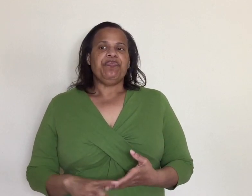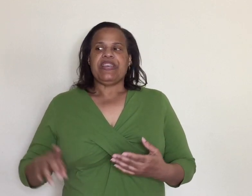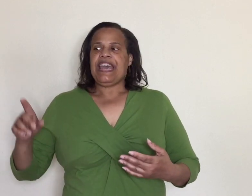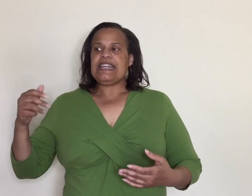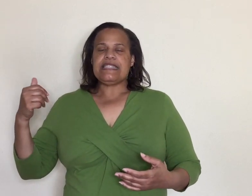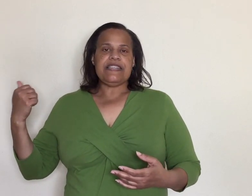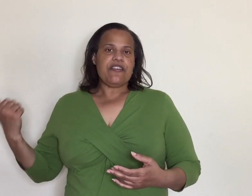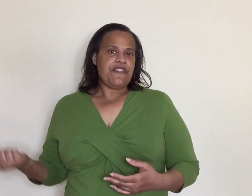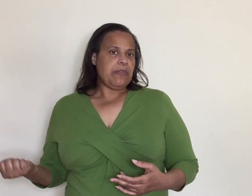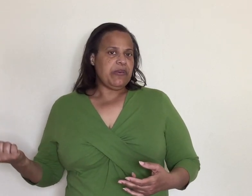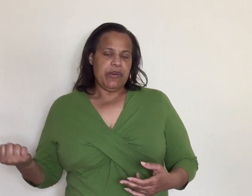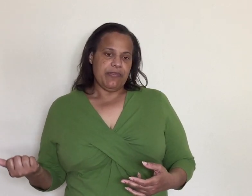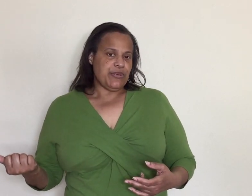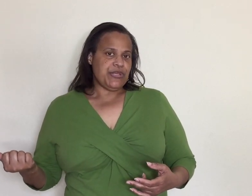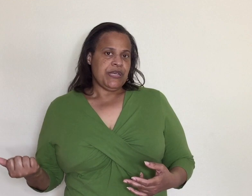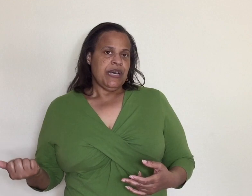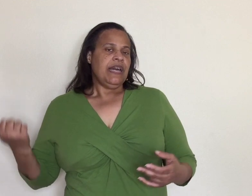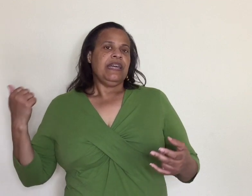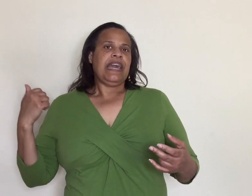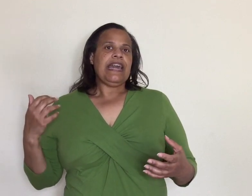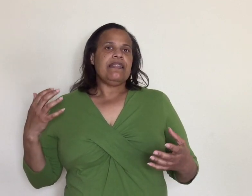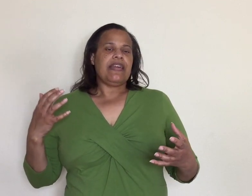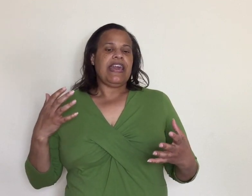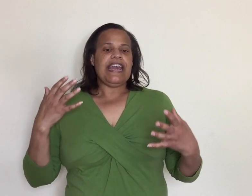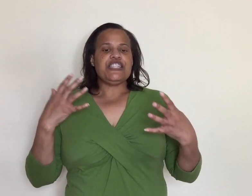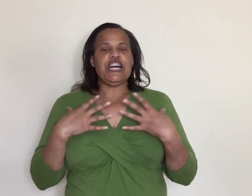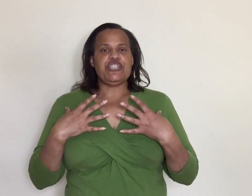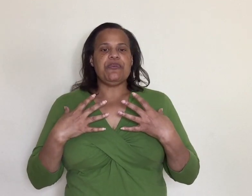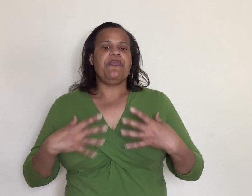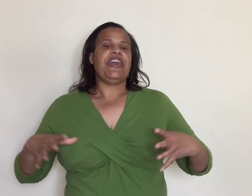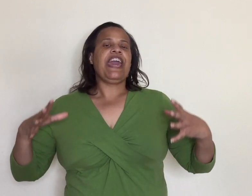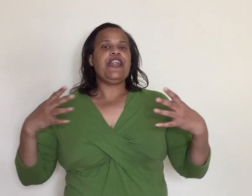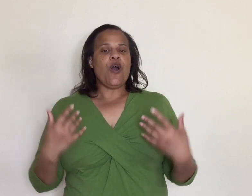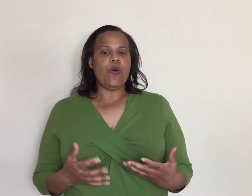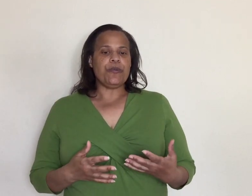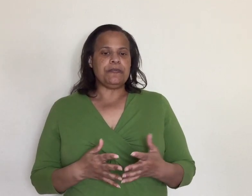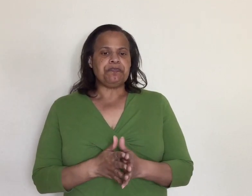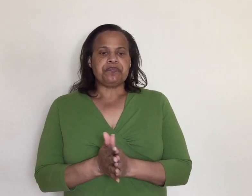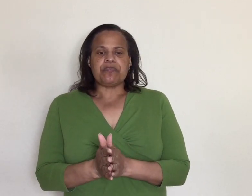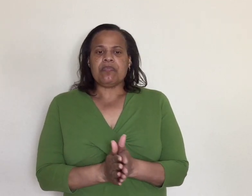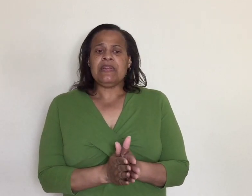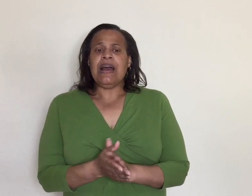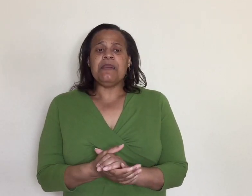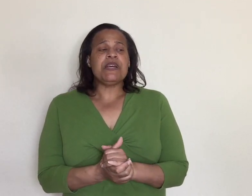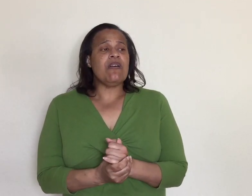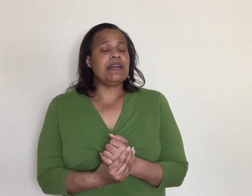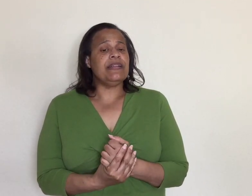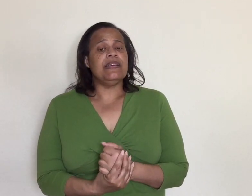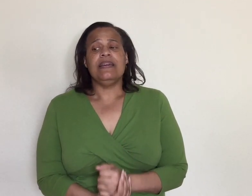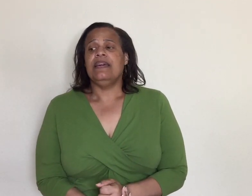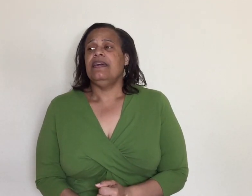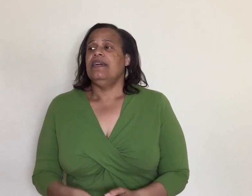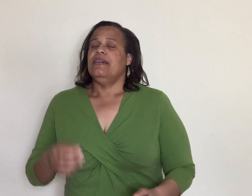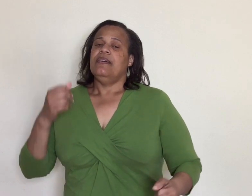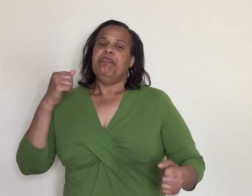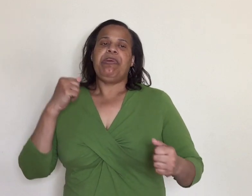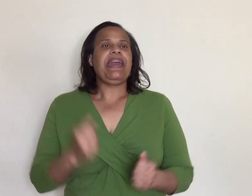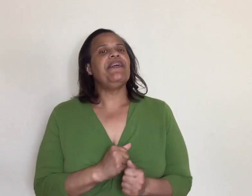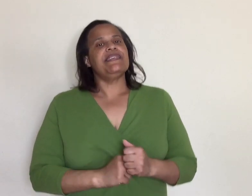can't see their family members can't they can't touch them they can't hold them I'm talking parents